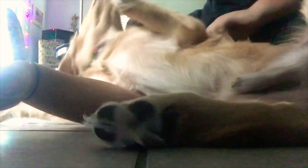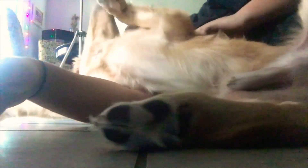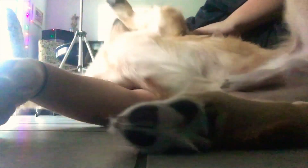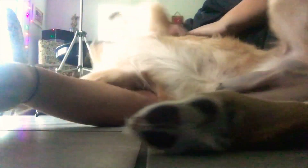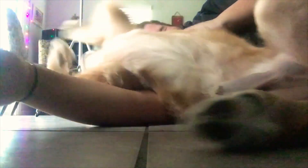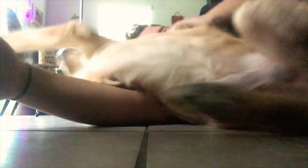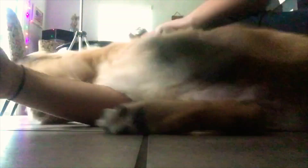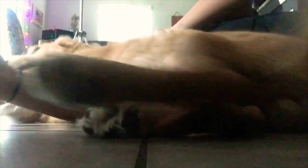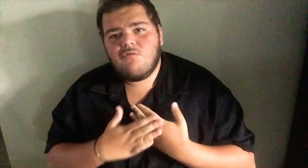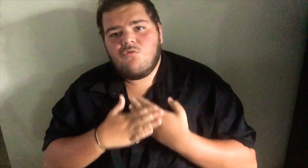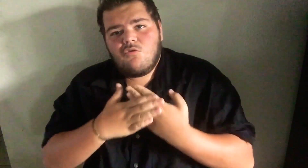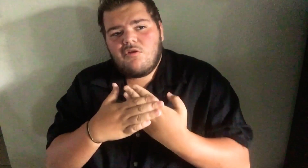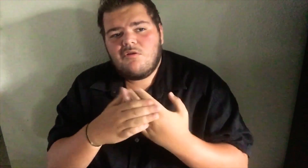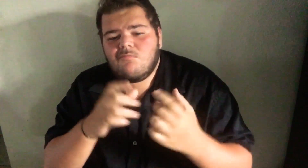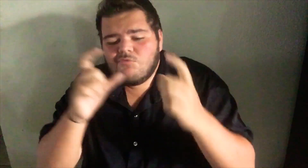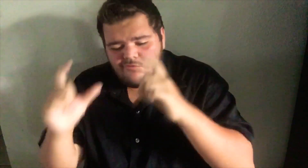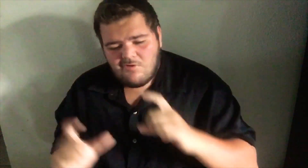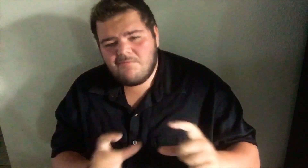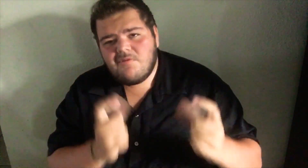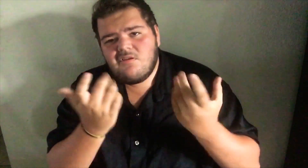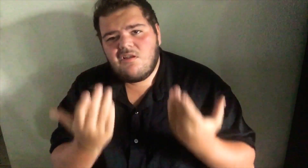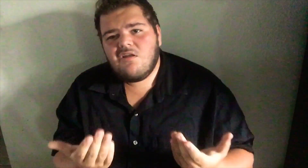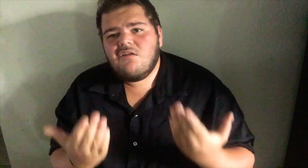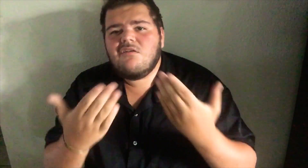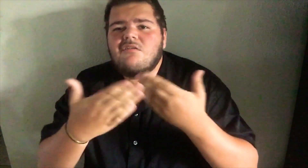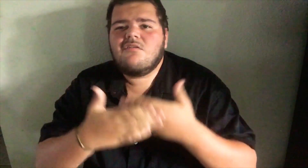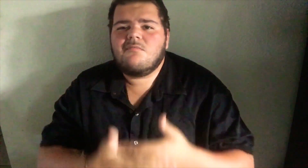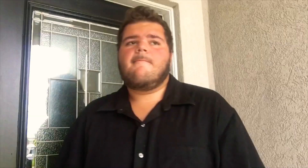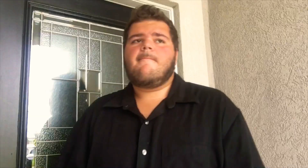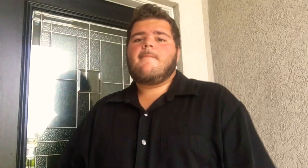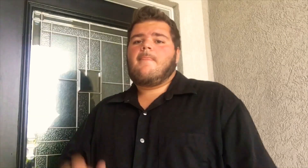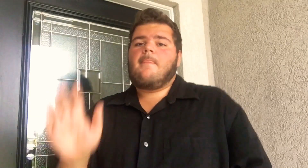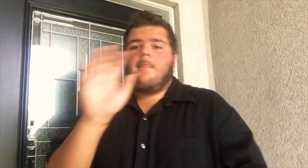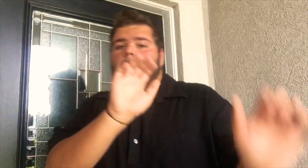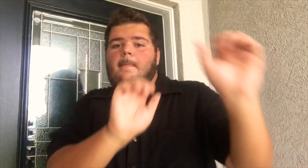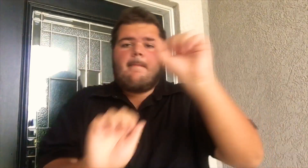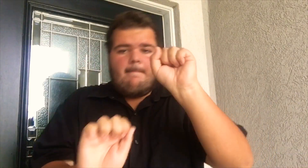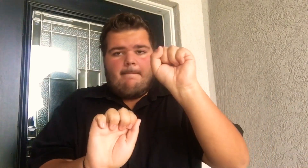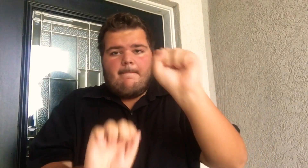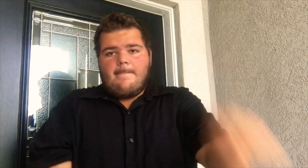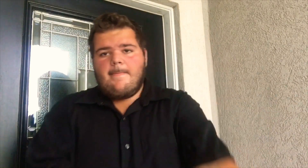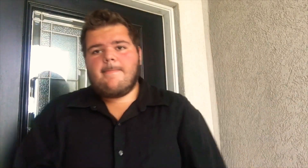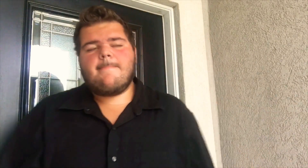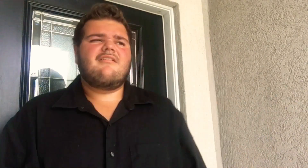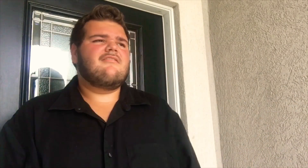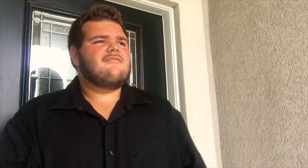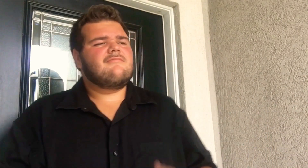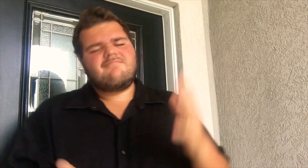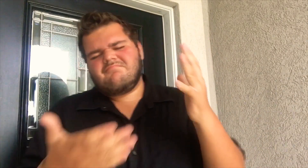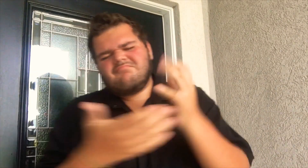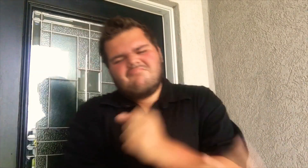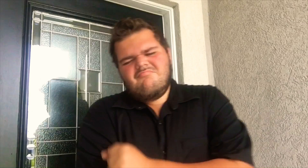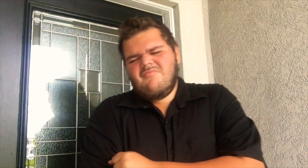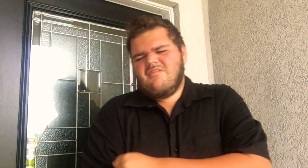Love will keep you up tonight Baby Baby, how do you sleep when you lie to me?